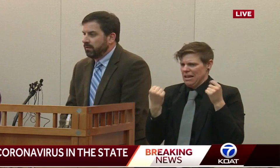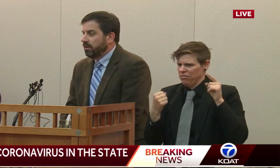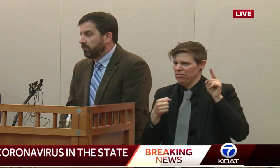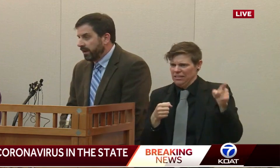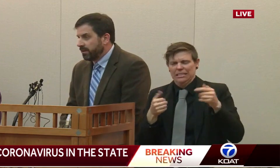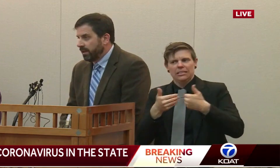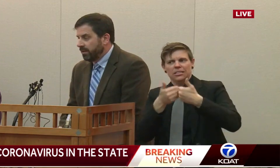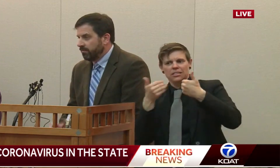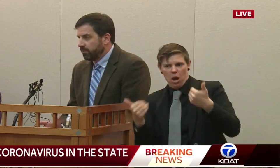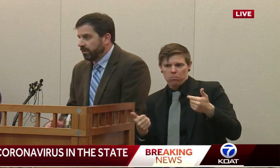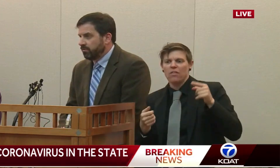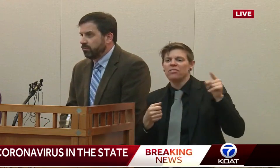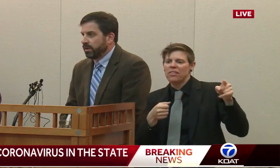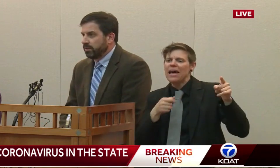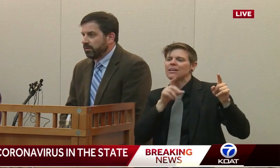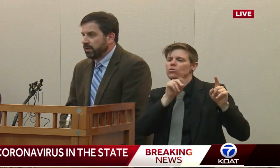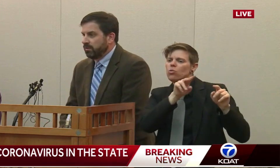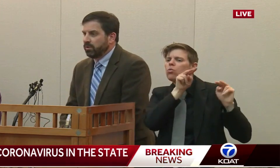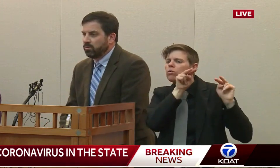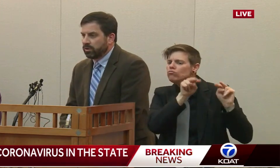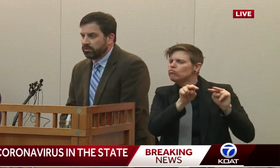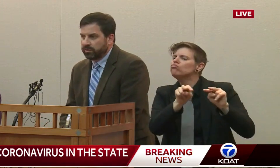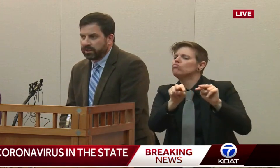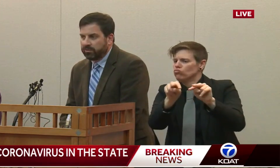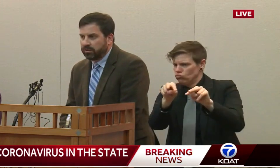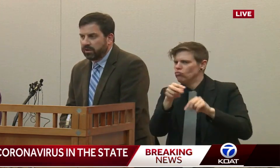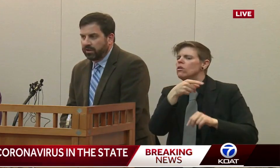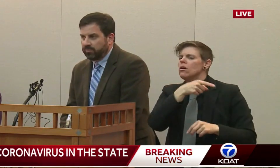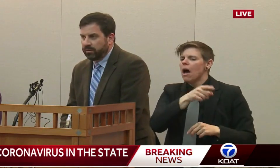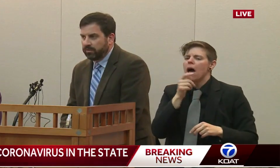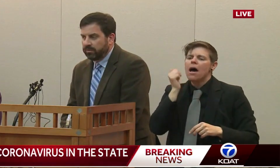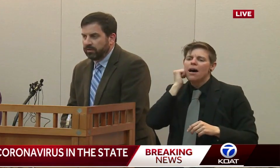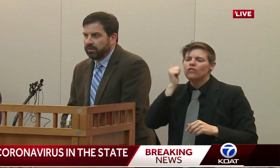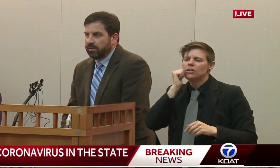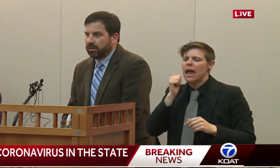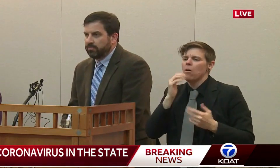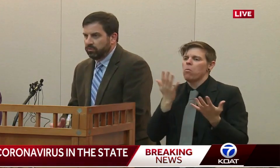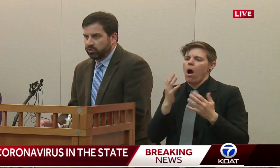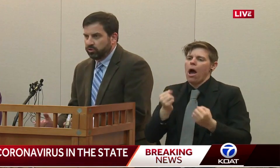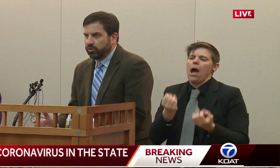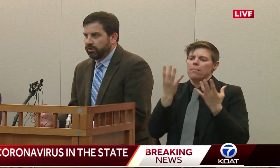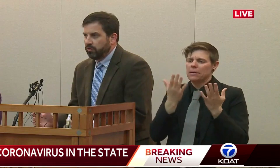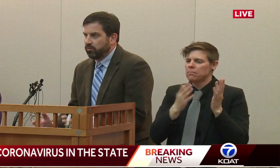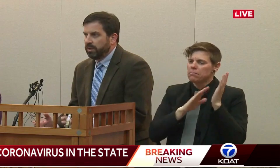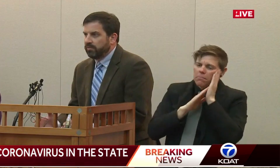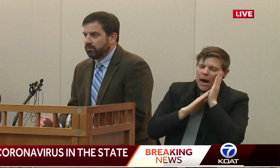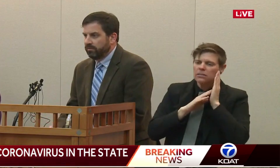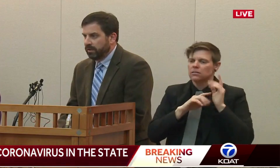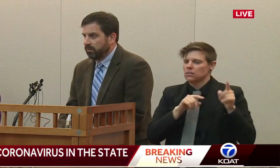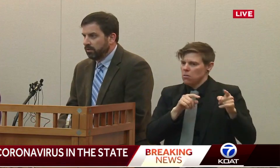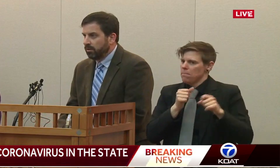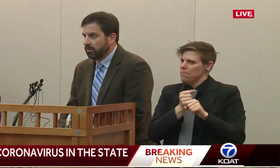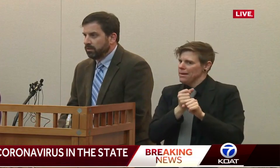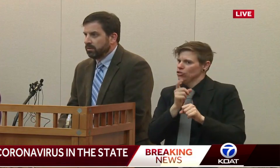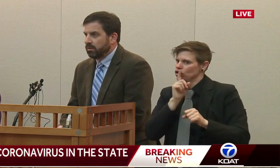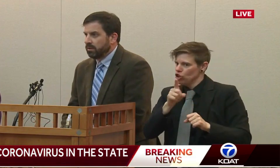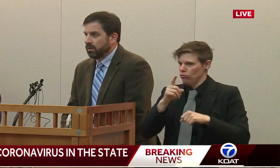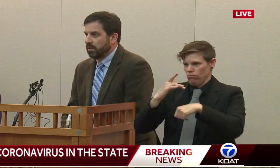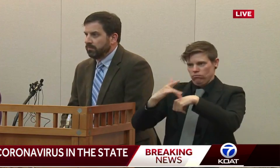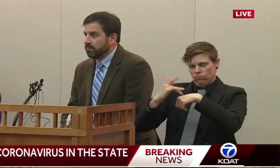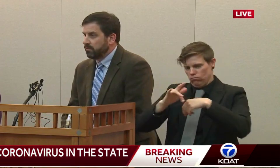And they track that information regularly and we work directly with the hospitals to assure that those beds are available